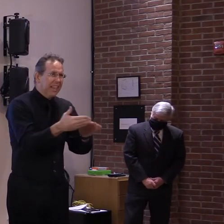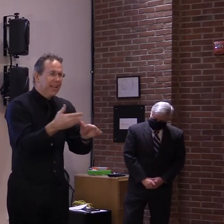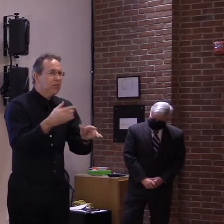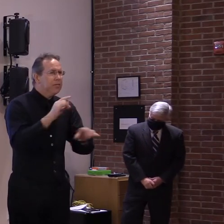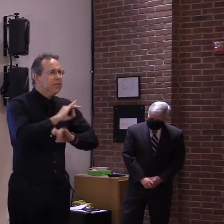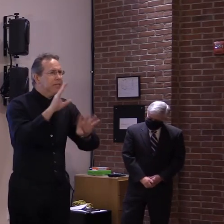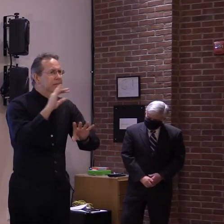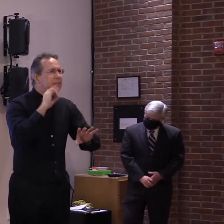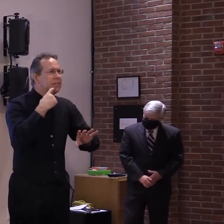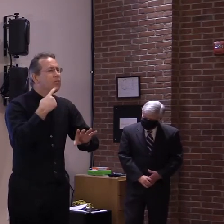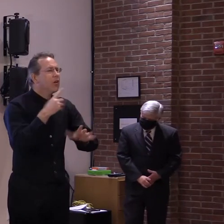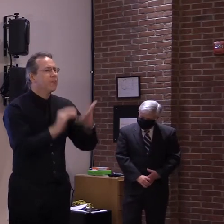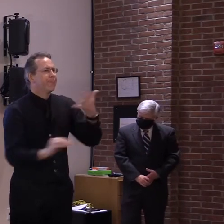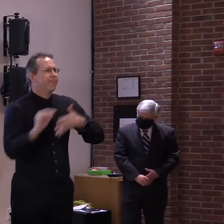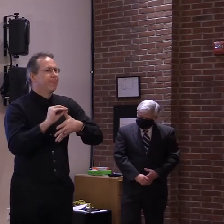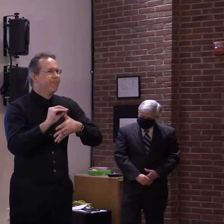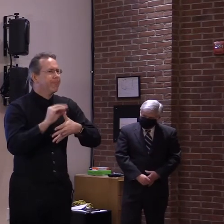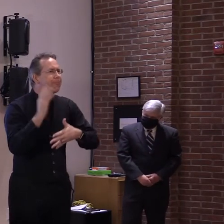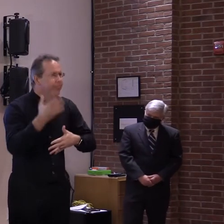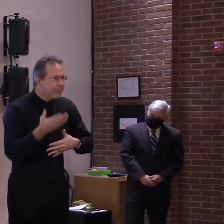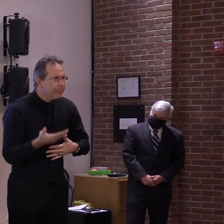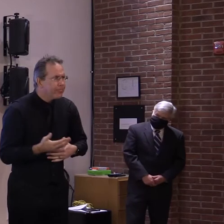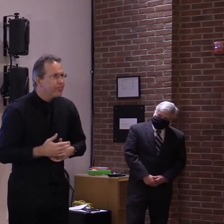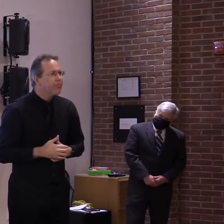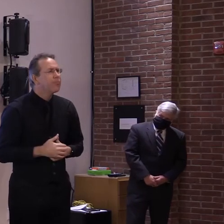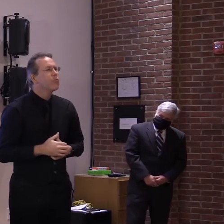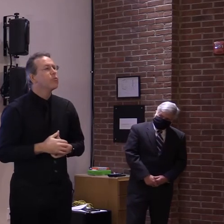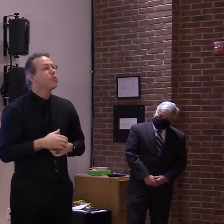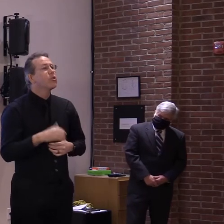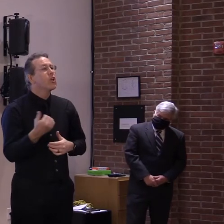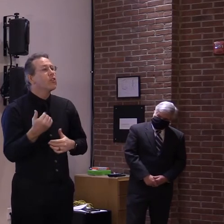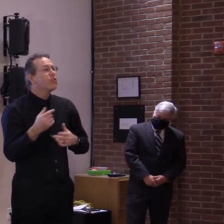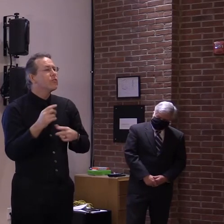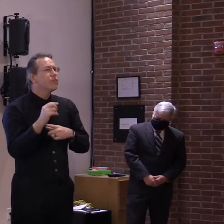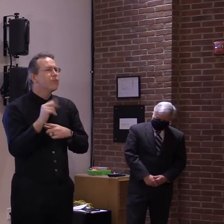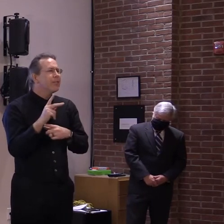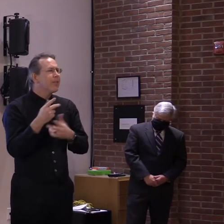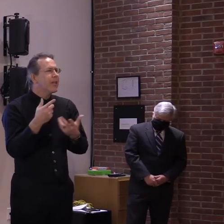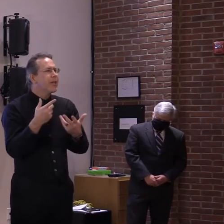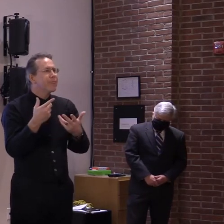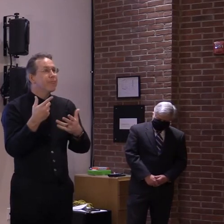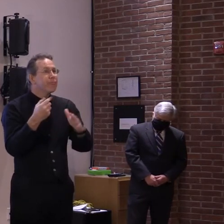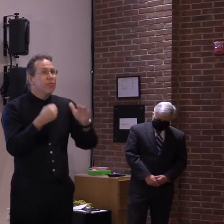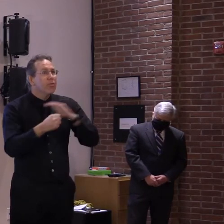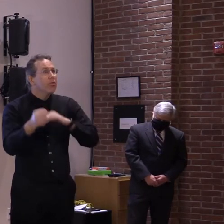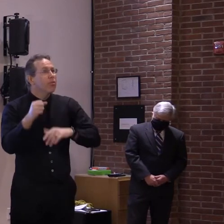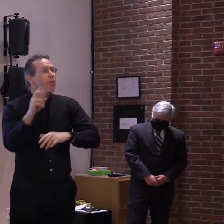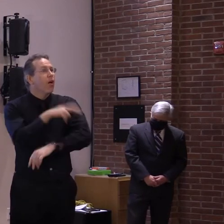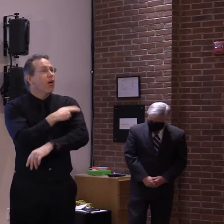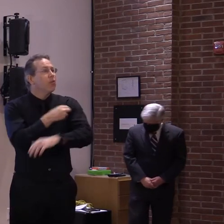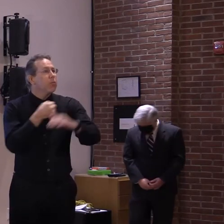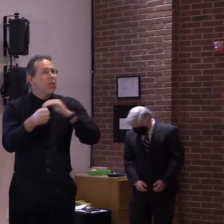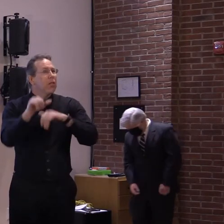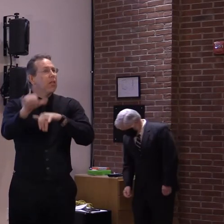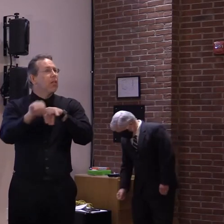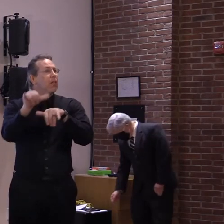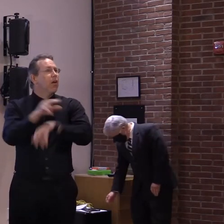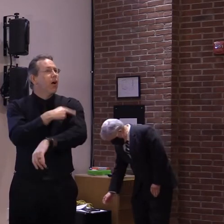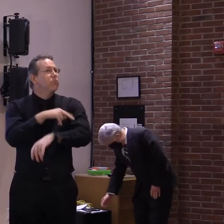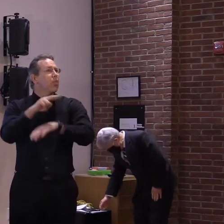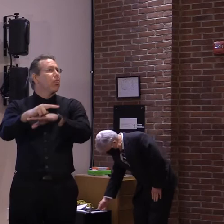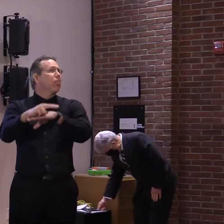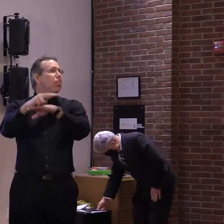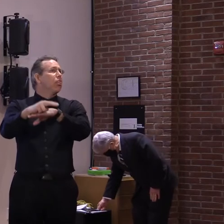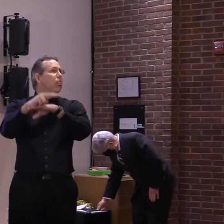consequences, hospitalizations, hospitalizations that require critical care, hospitalizations that